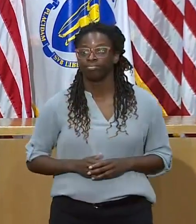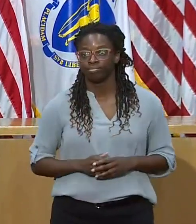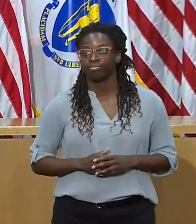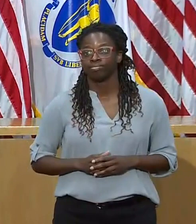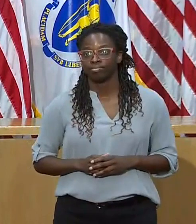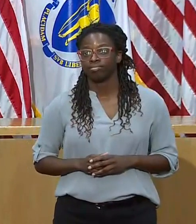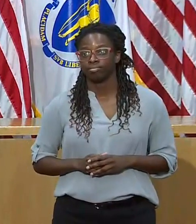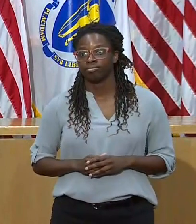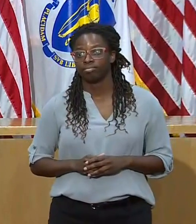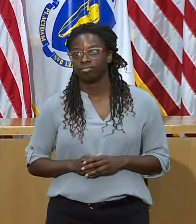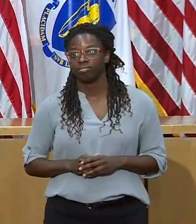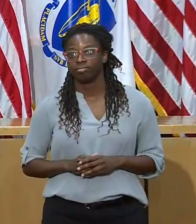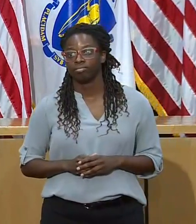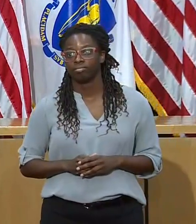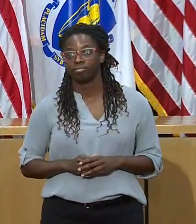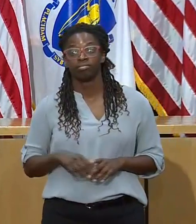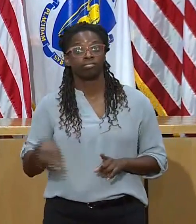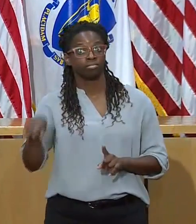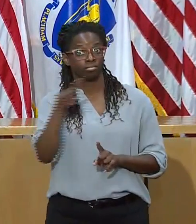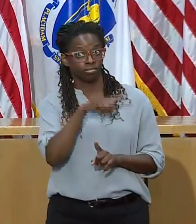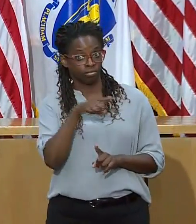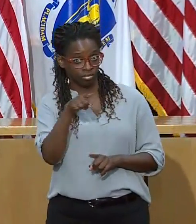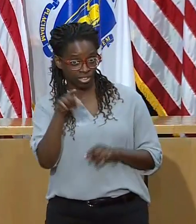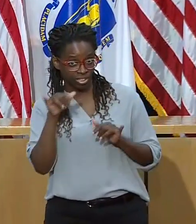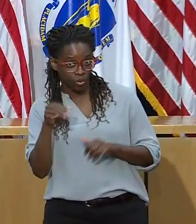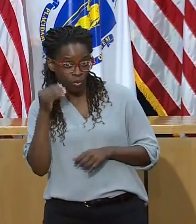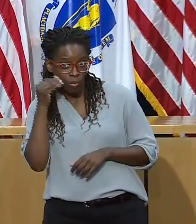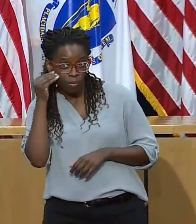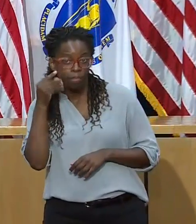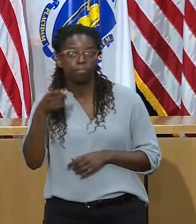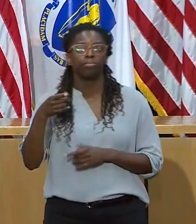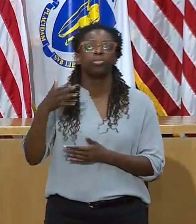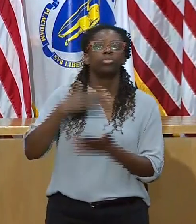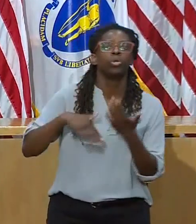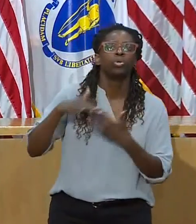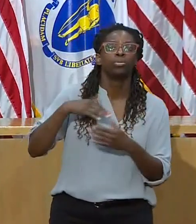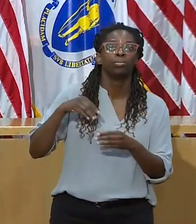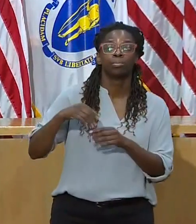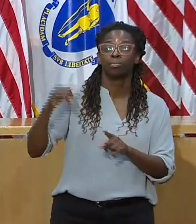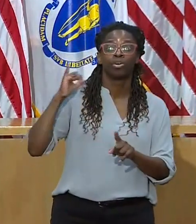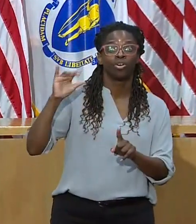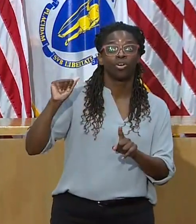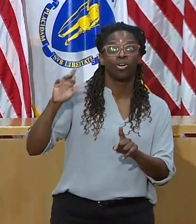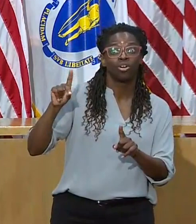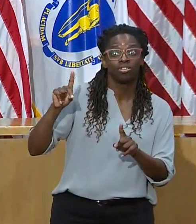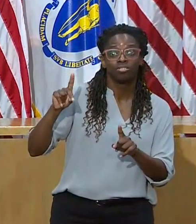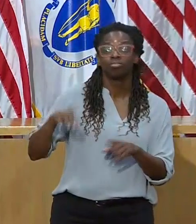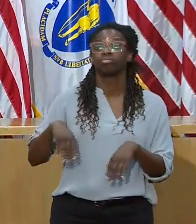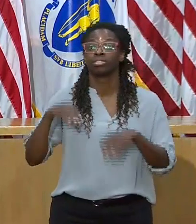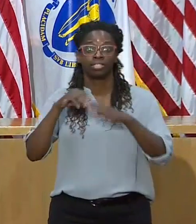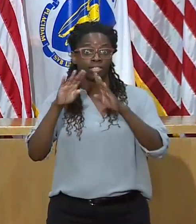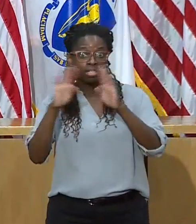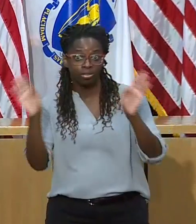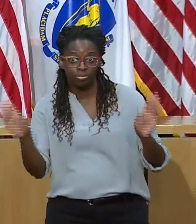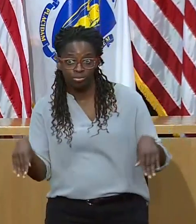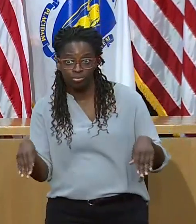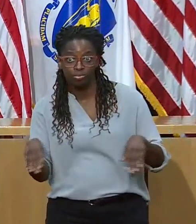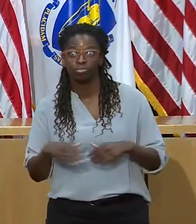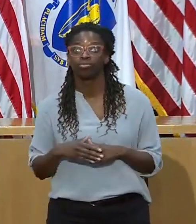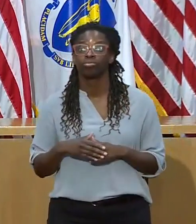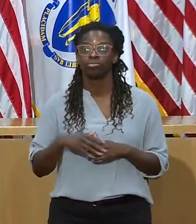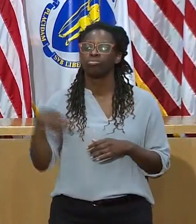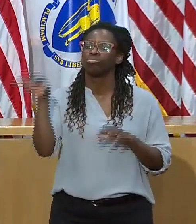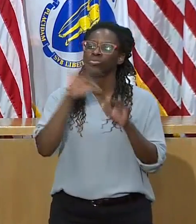especially as we all move from our backyards to our living rooms and our family rooms. Household spread